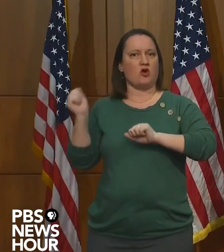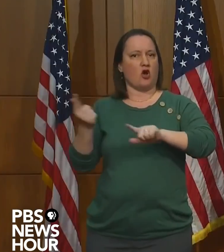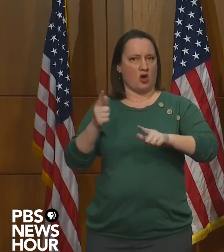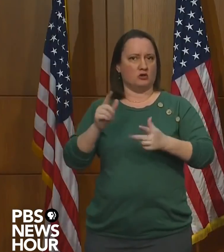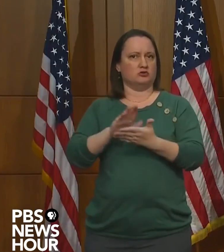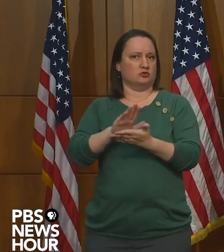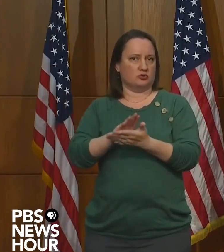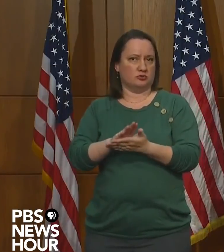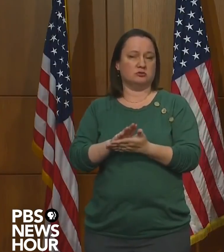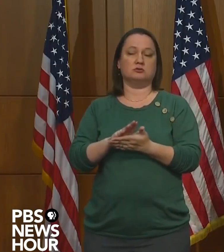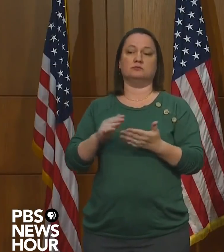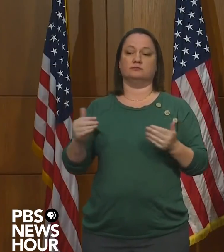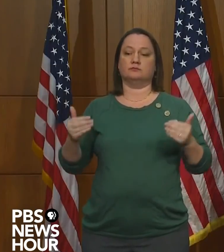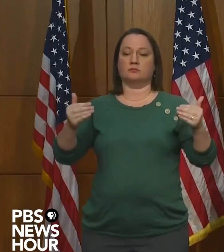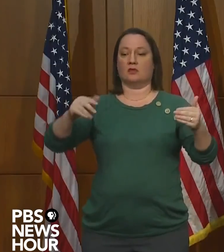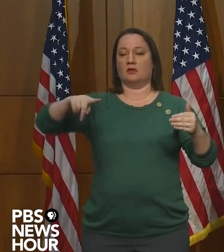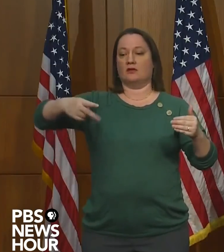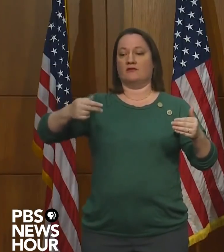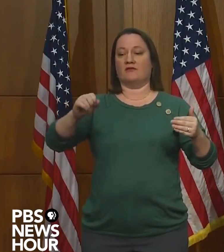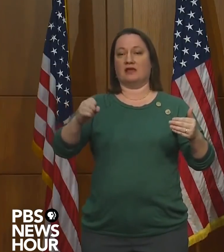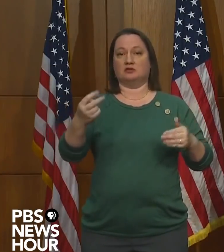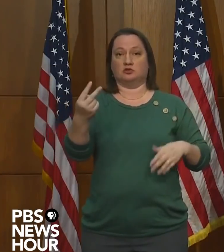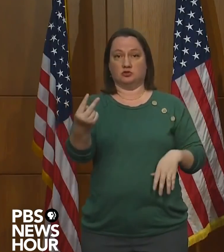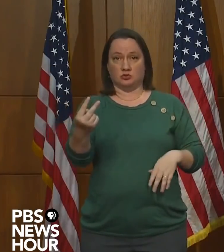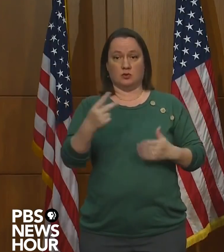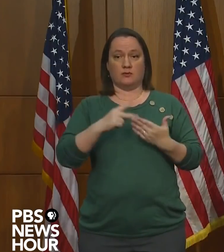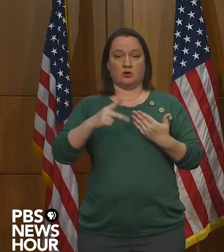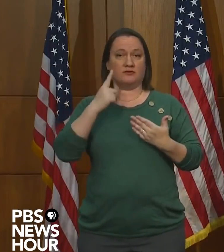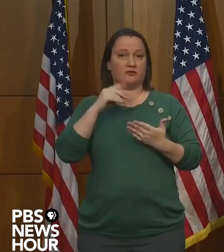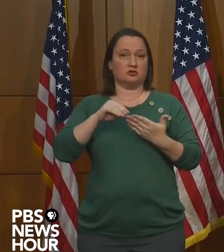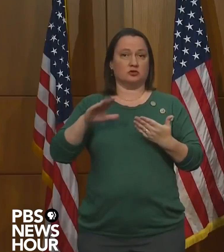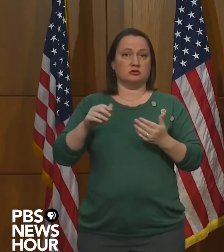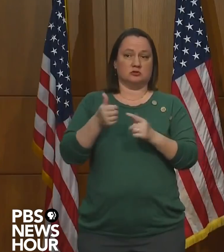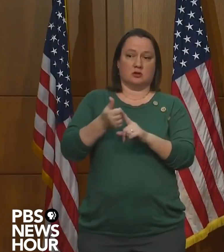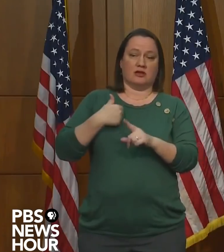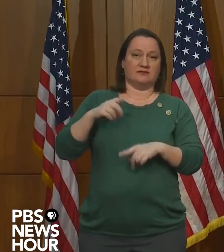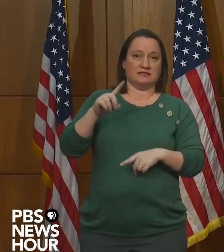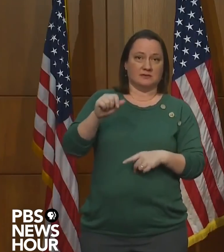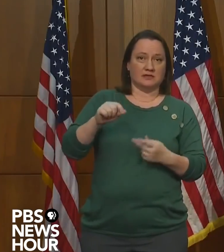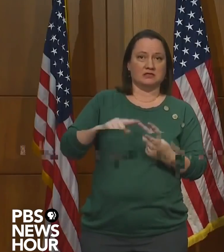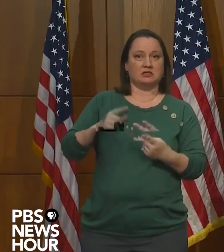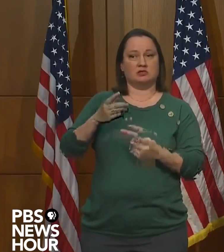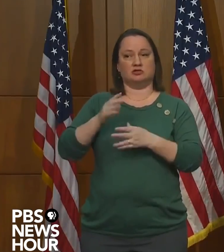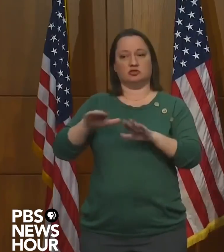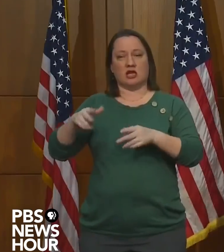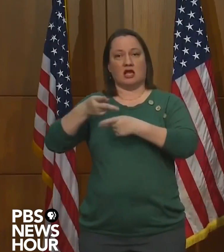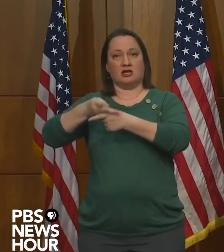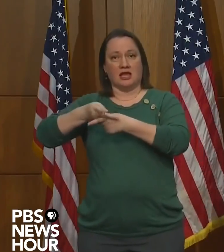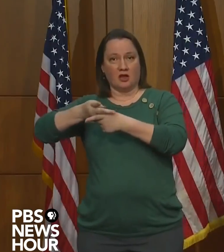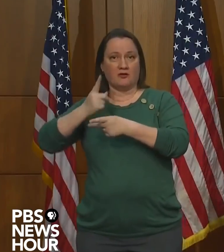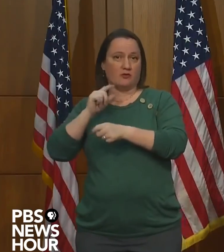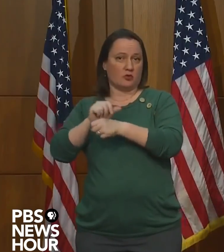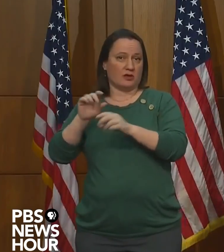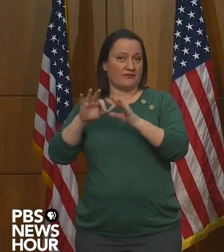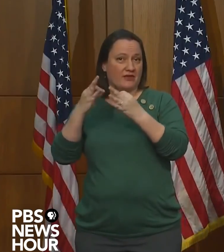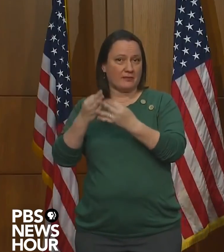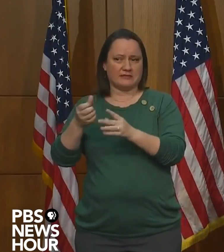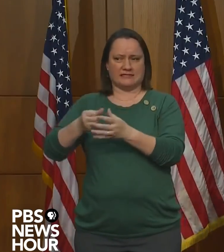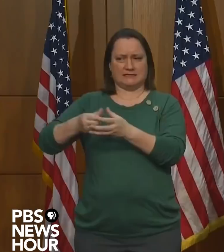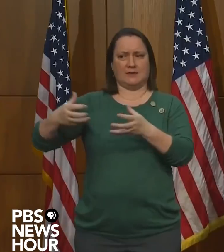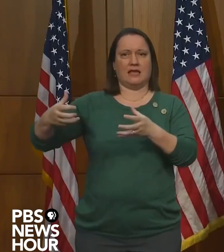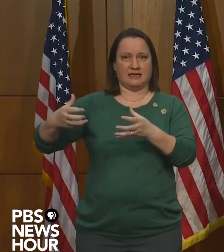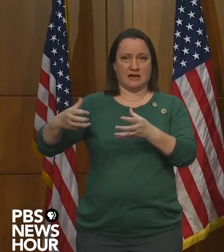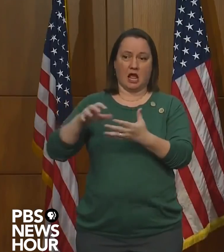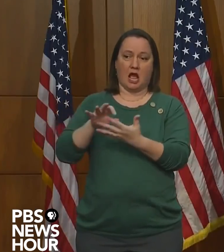phase two, where the programs for students with disabilities and child care for working families is expanded upon with options